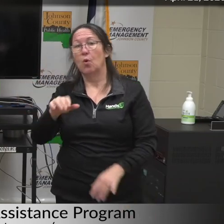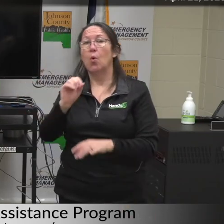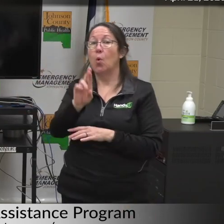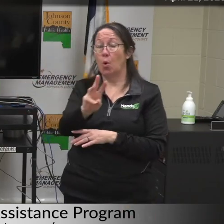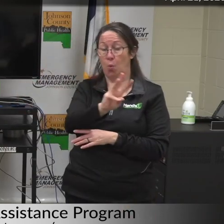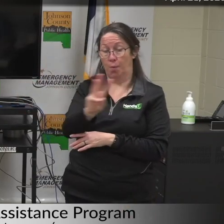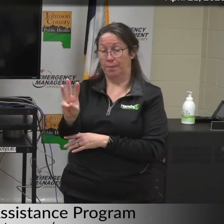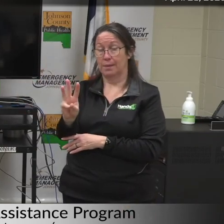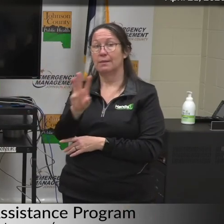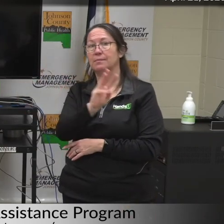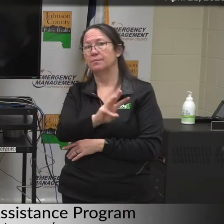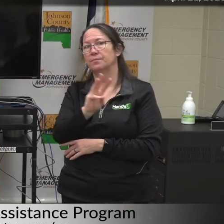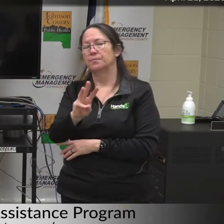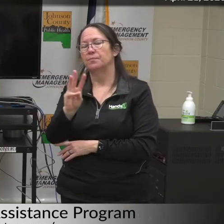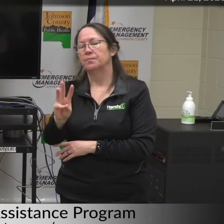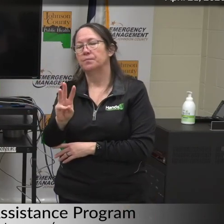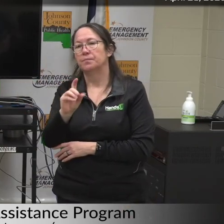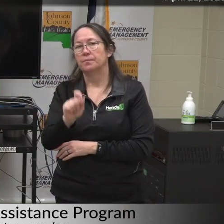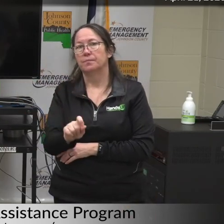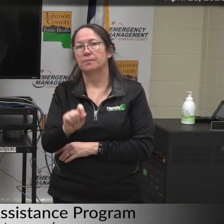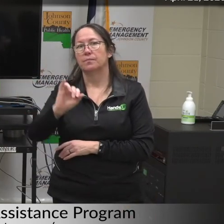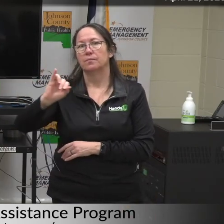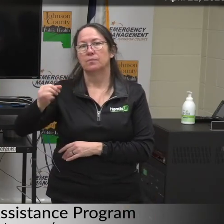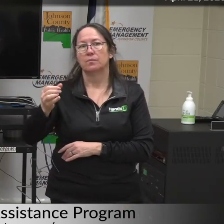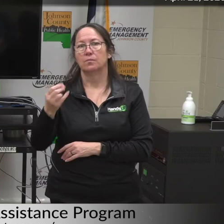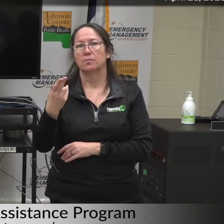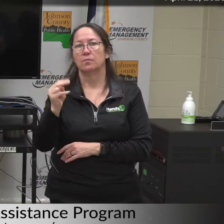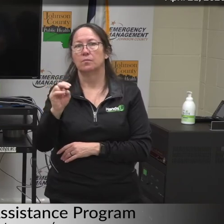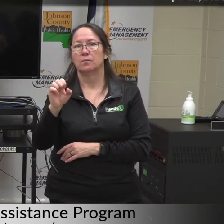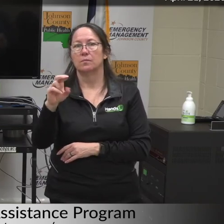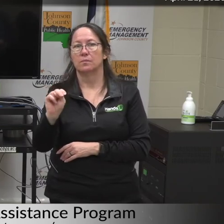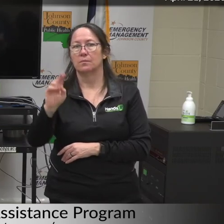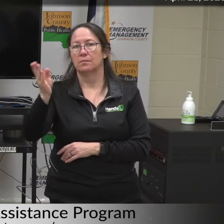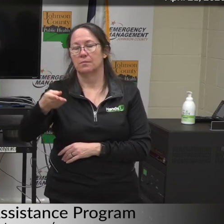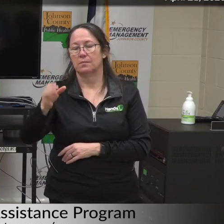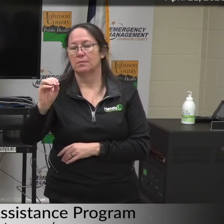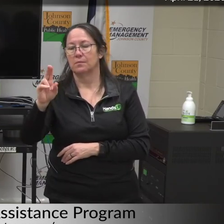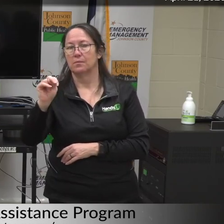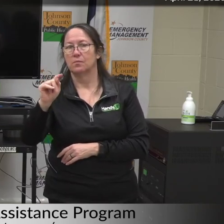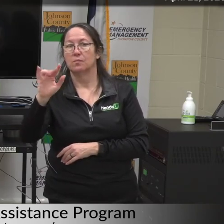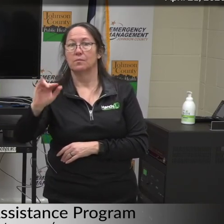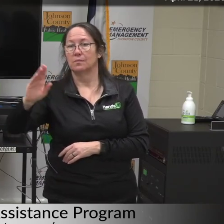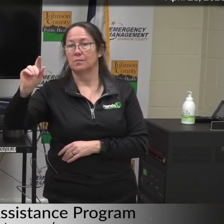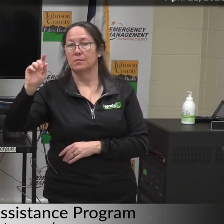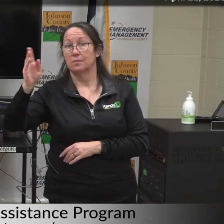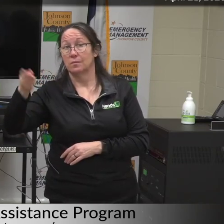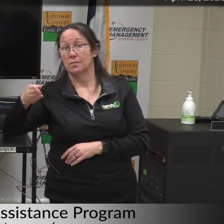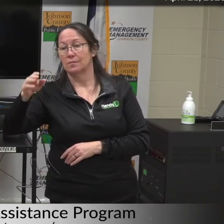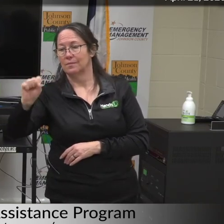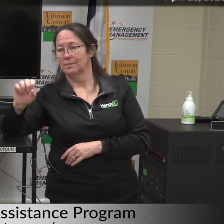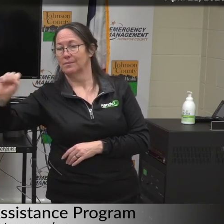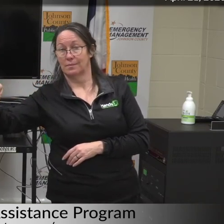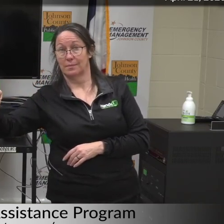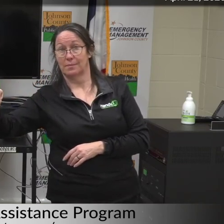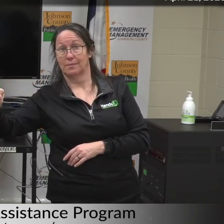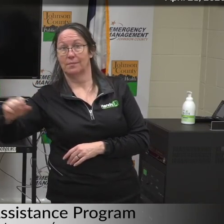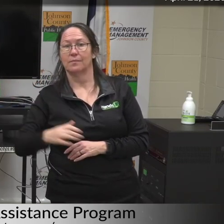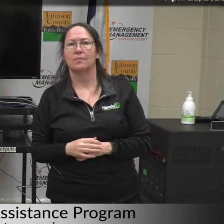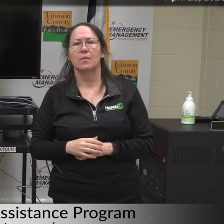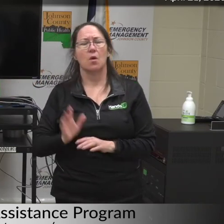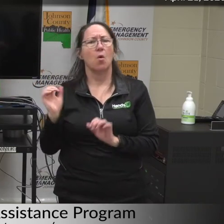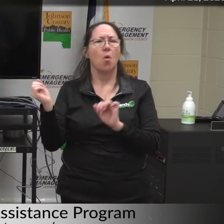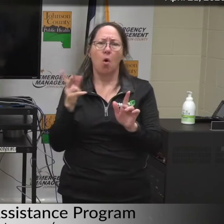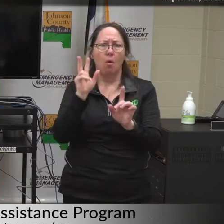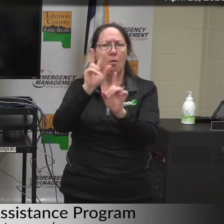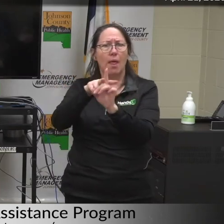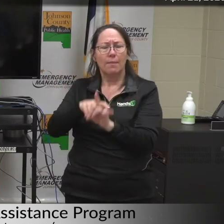visit our website at www.johnson-county.com forward slash ss. We're taking